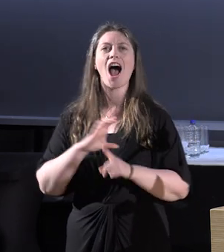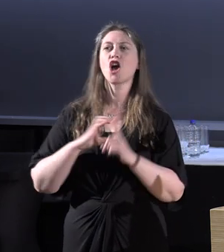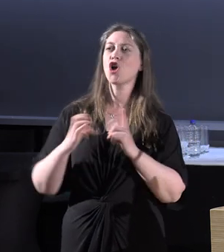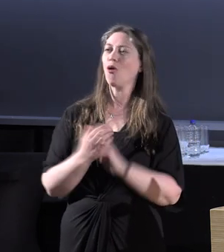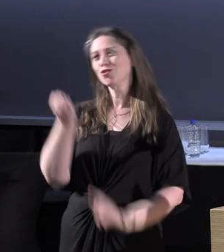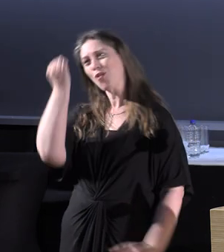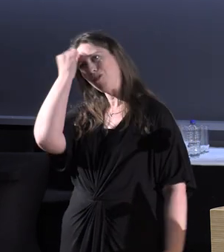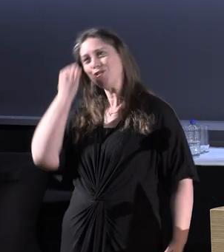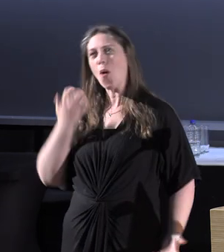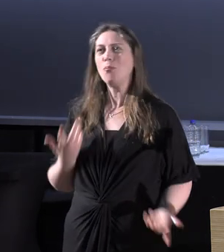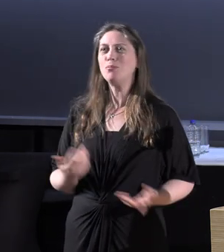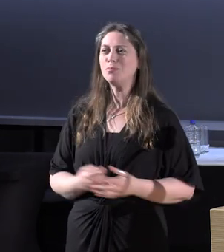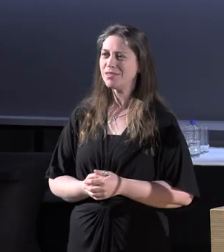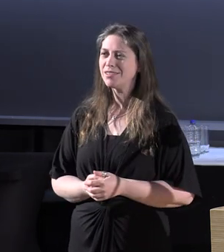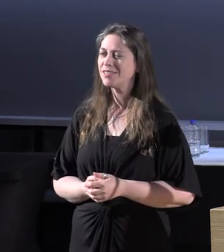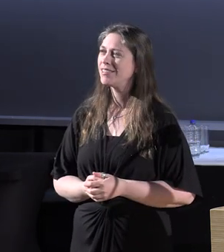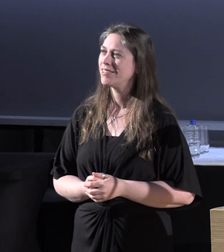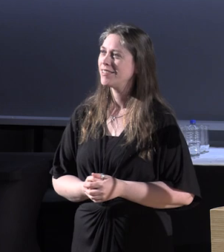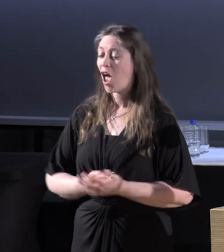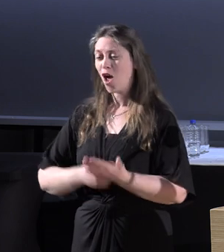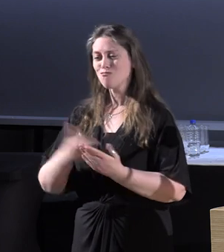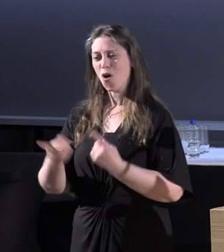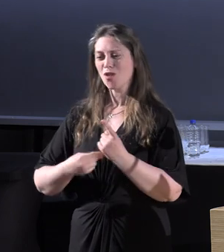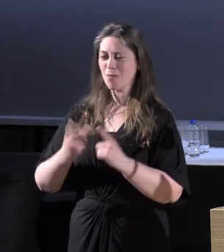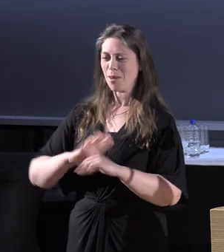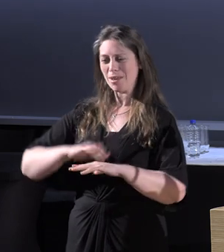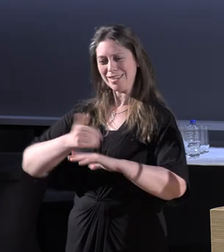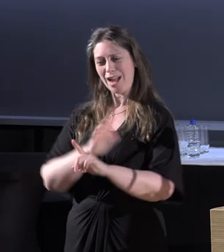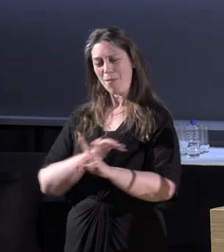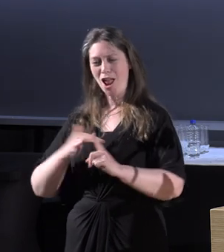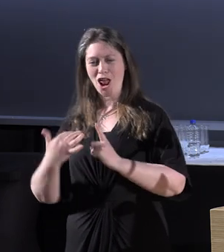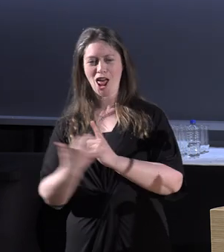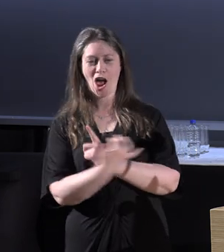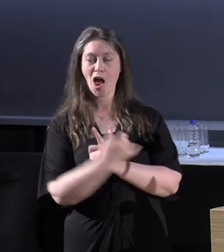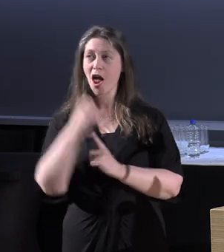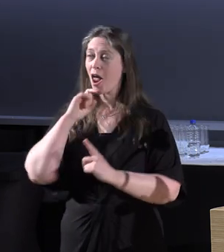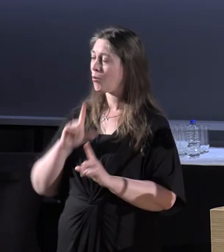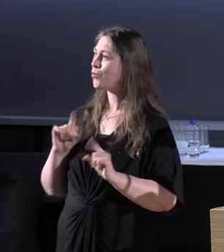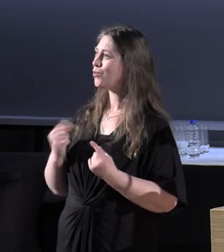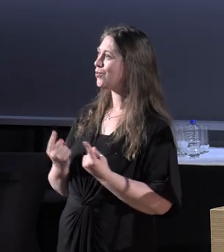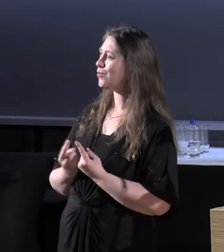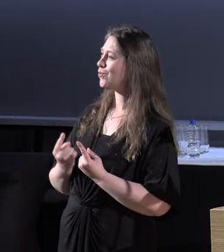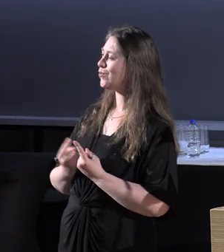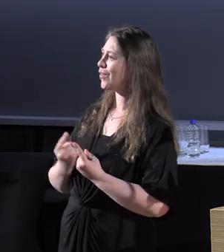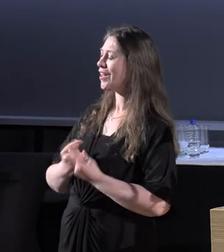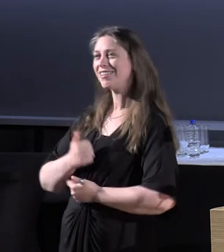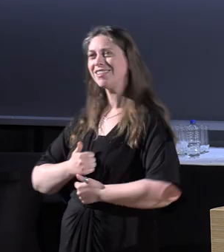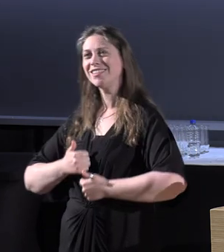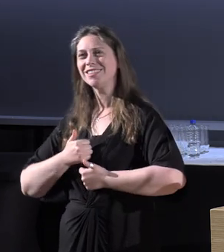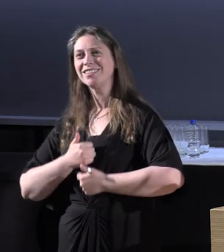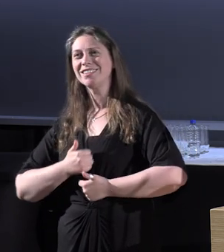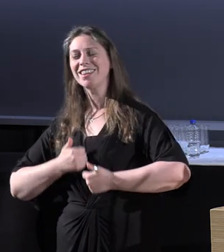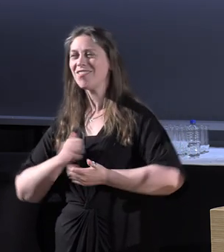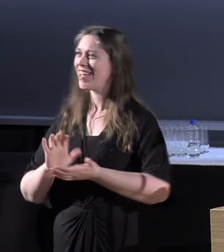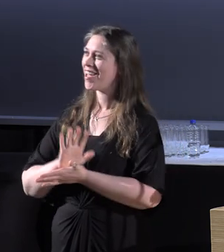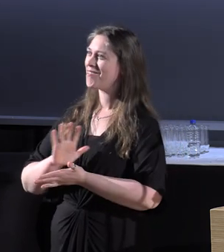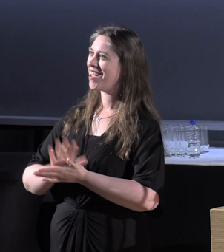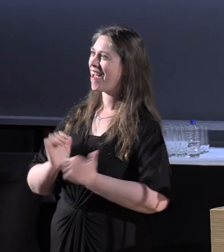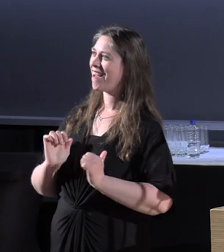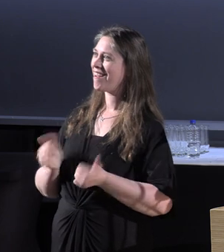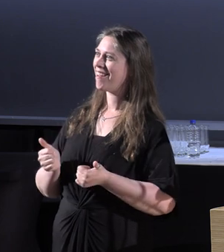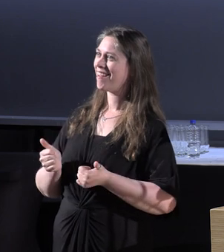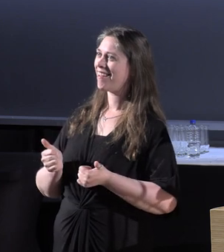dopes, that programs can be created around us, and we will do things, and we will enjoy them, and we will be happy,